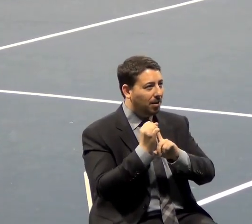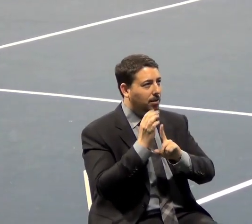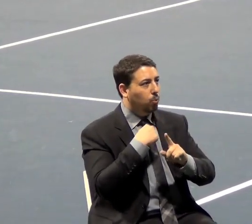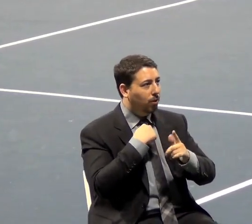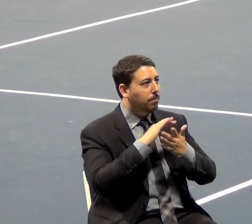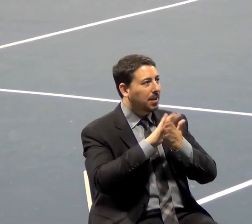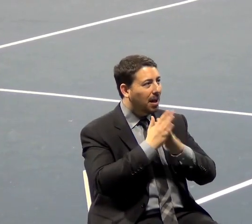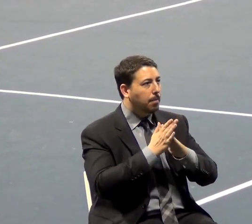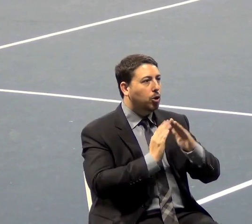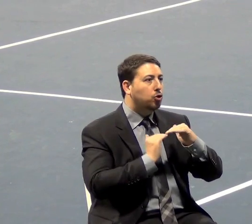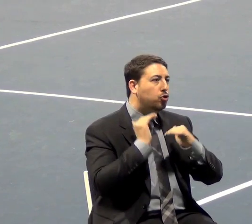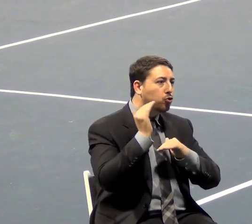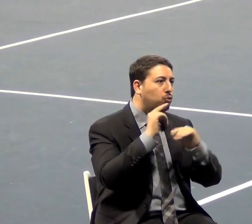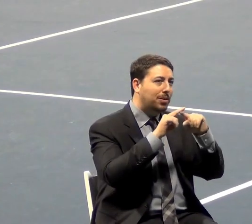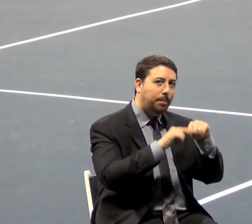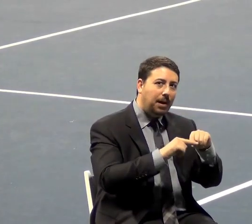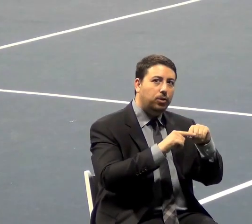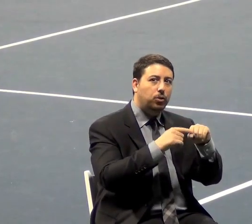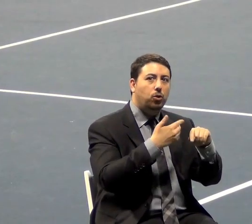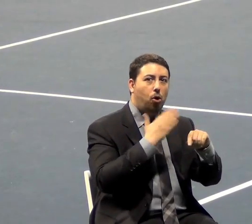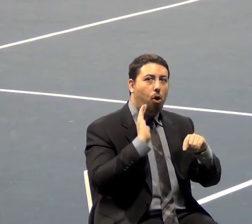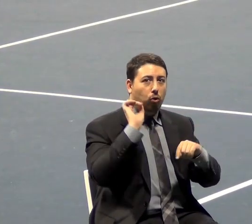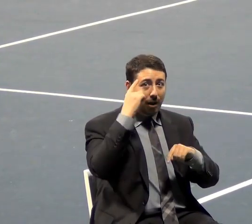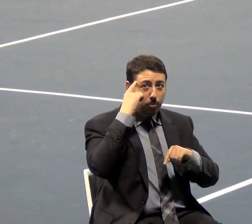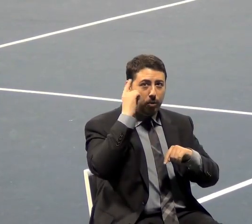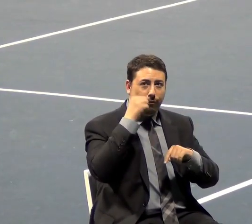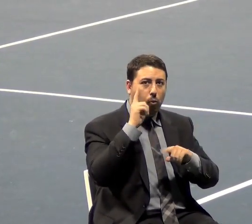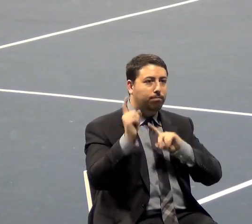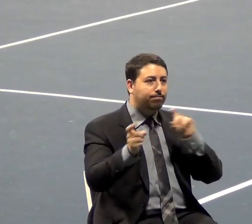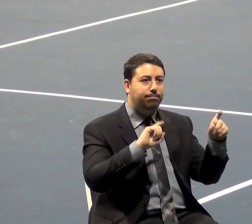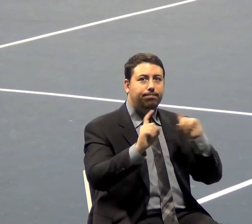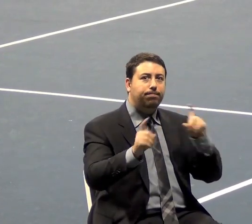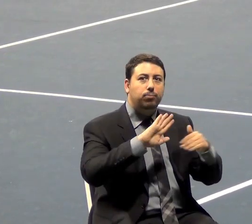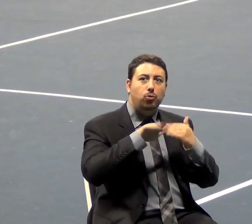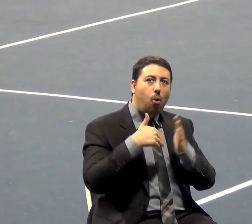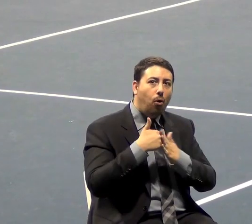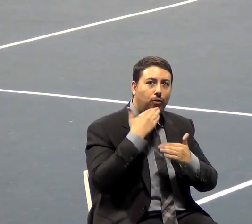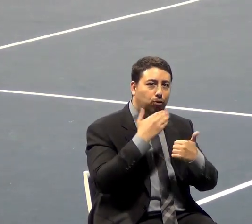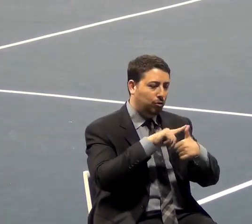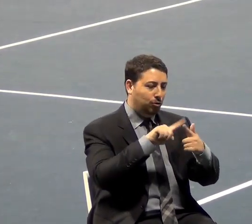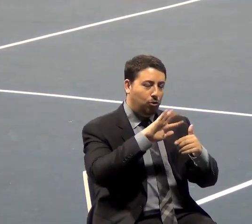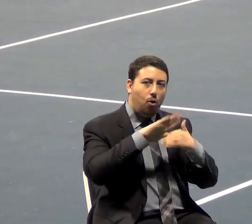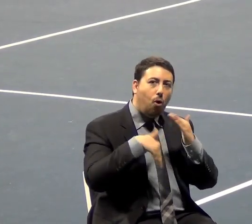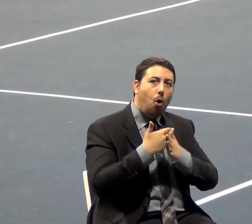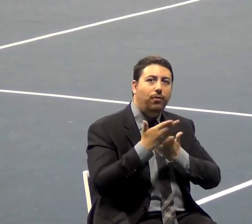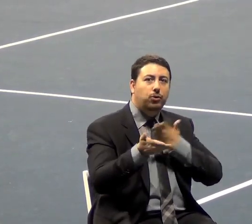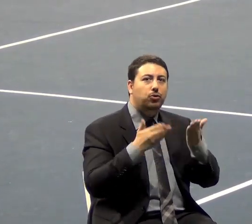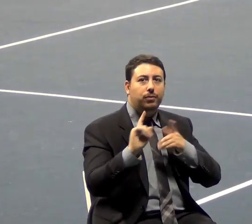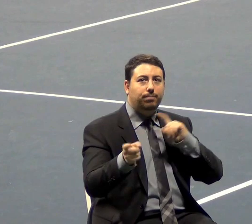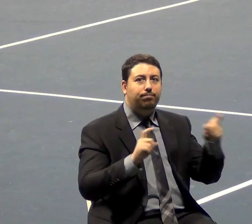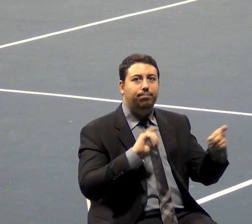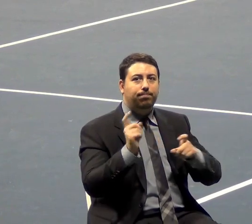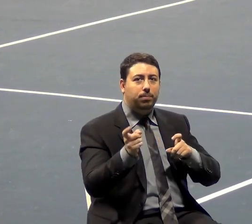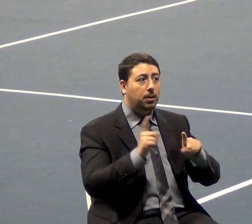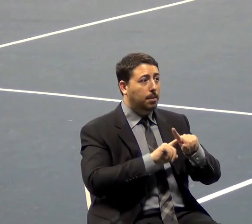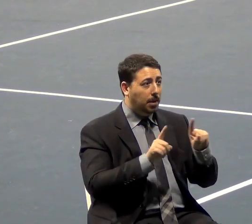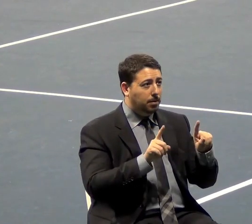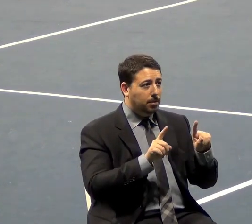dependent on our government to provide all the goods and services. But the experiment, though, was